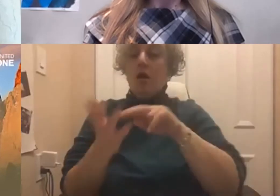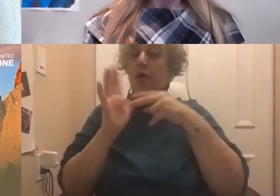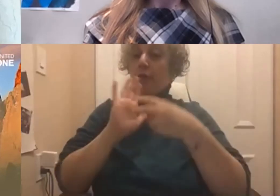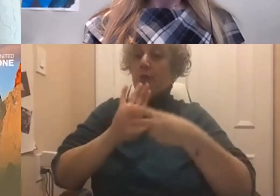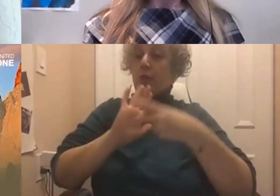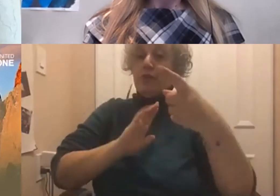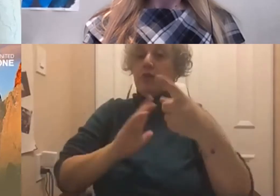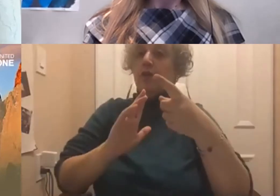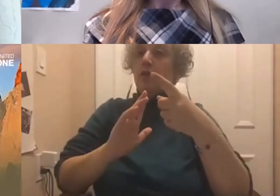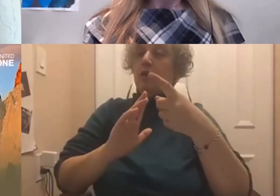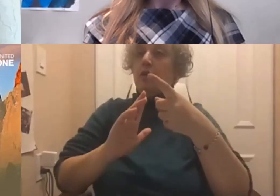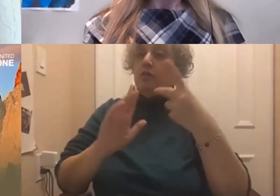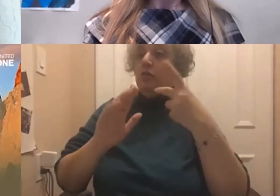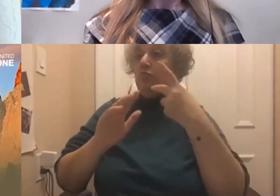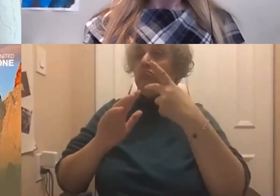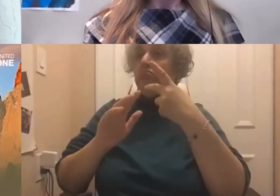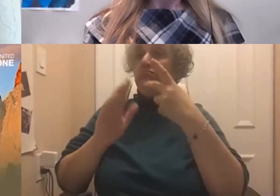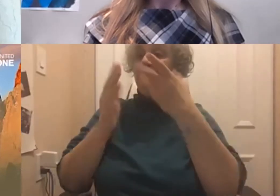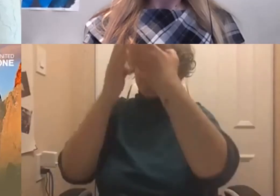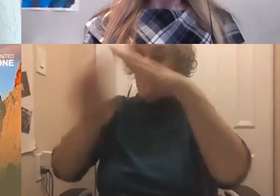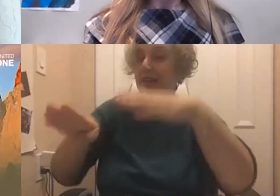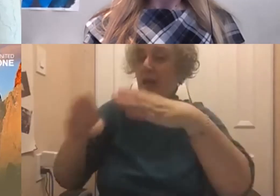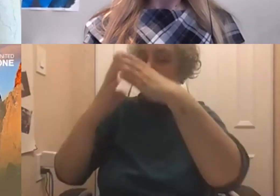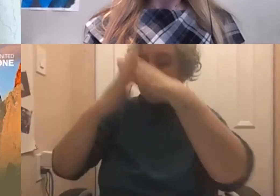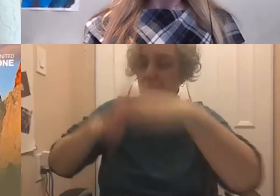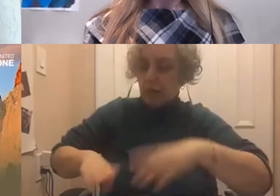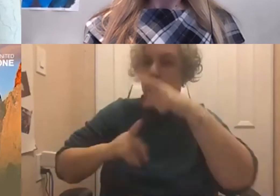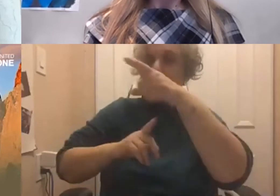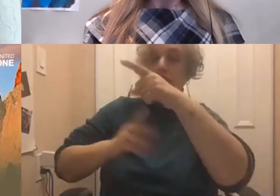-unquote barriers and fulfill them.